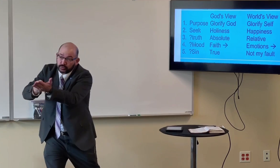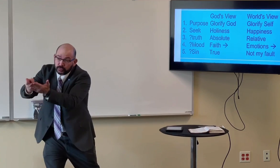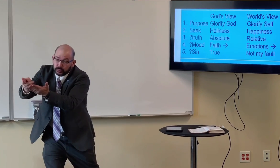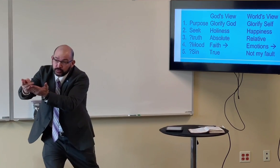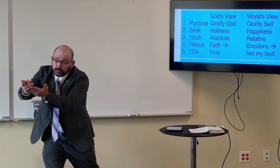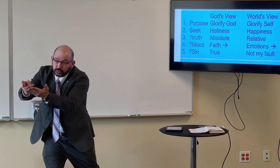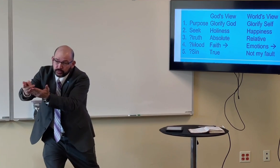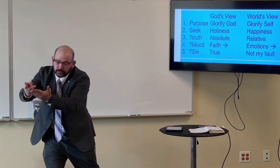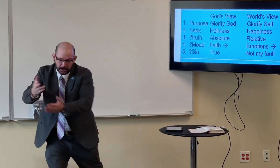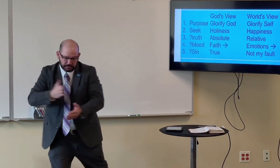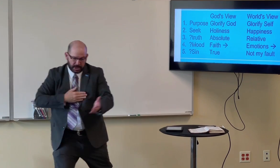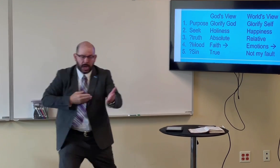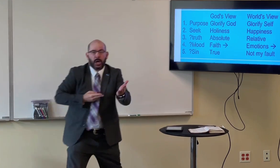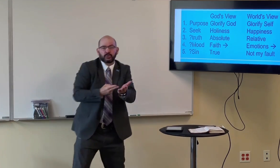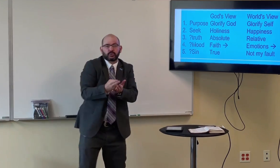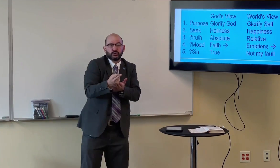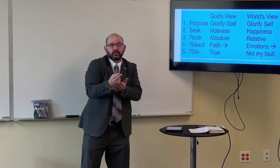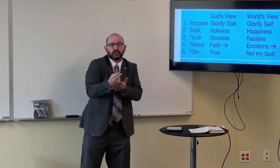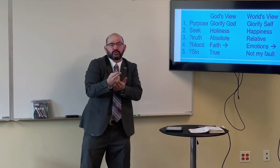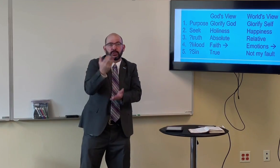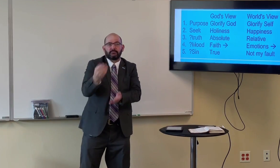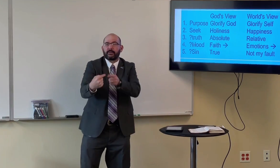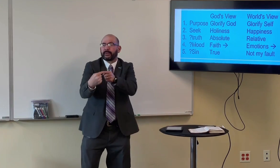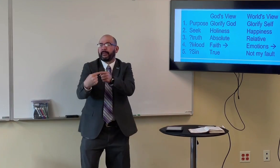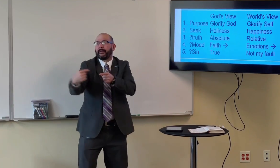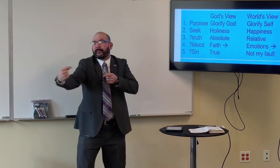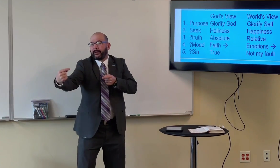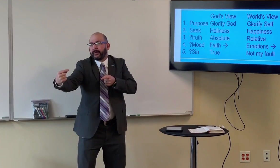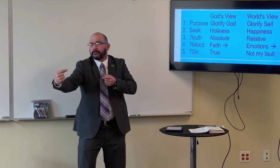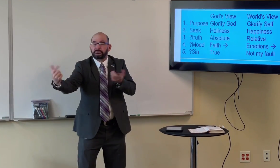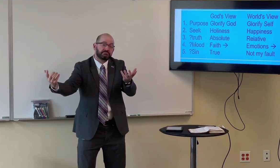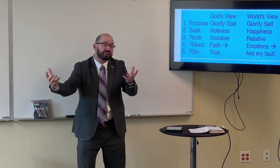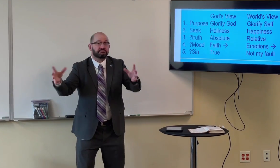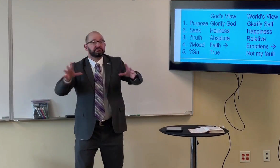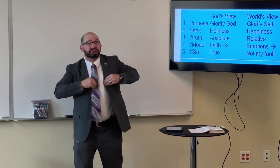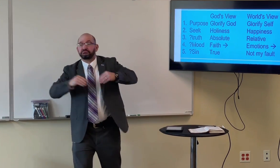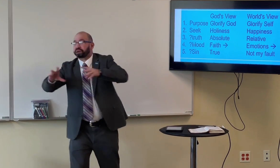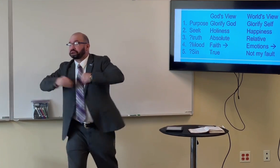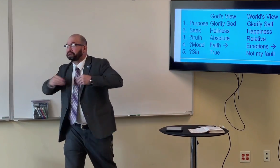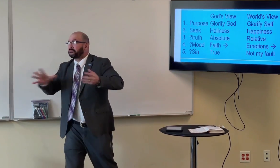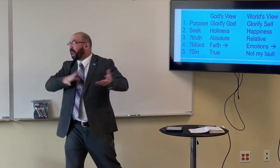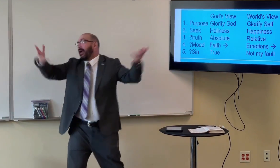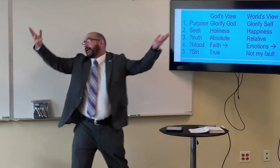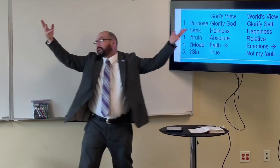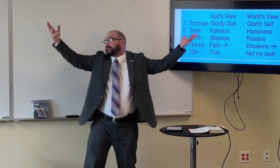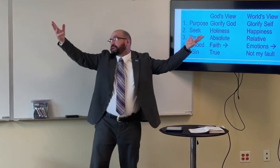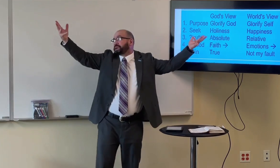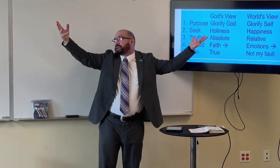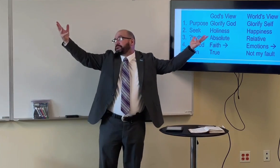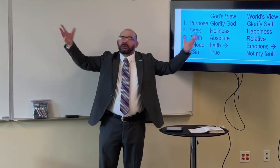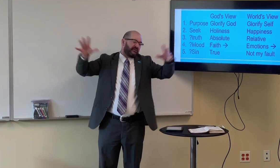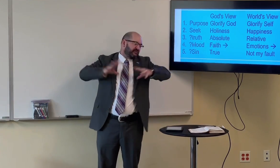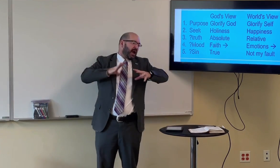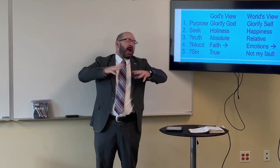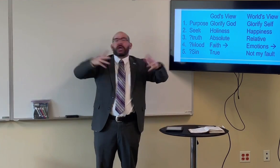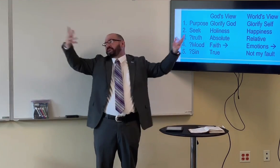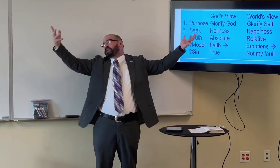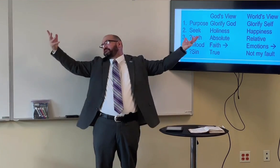Your truth and my truth, maybe they're opposite. You can accept yours, I'll accept mine, it's,